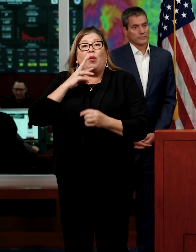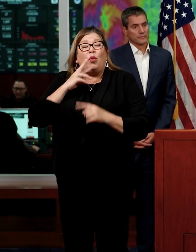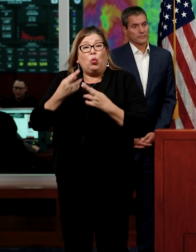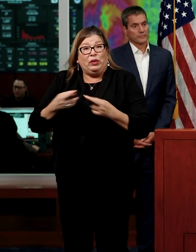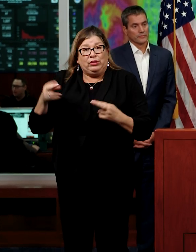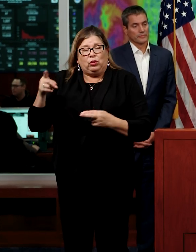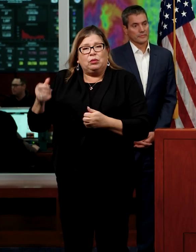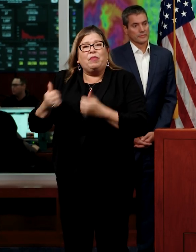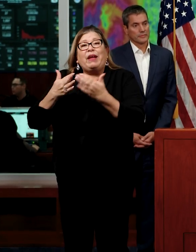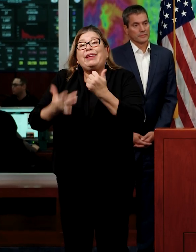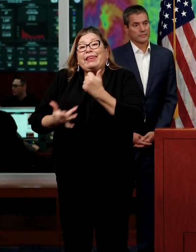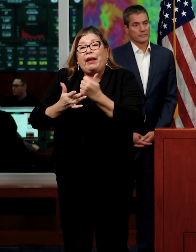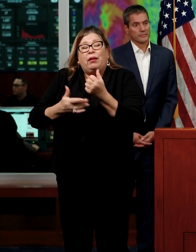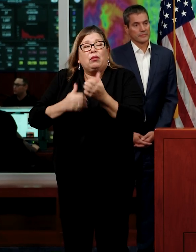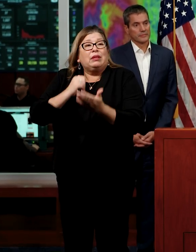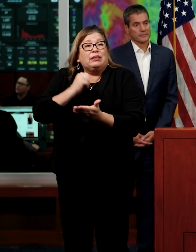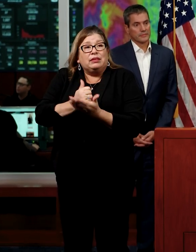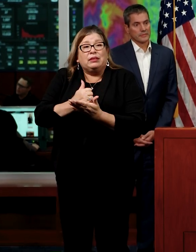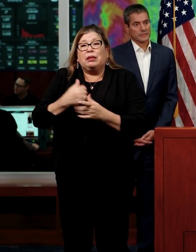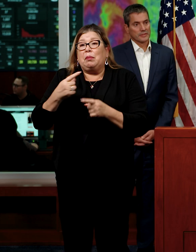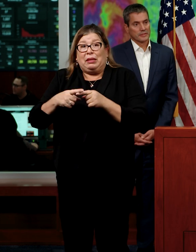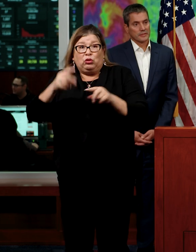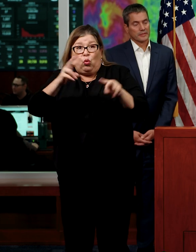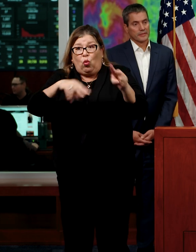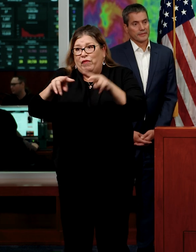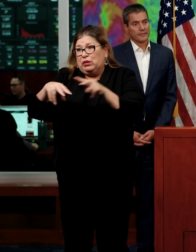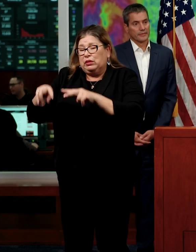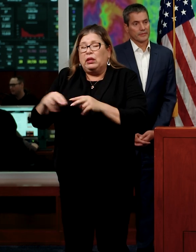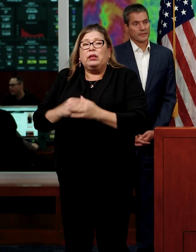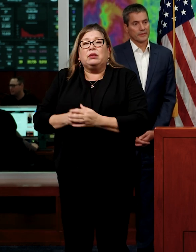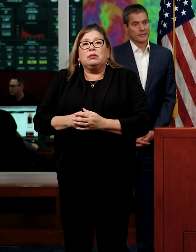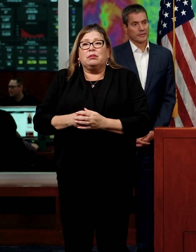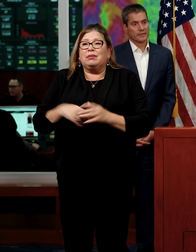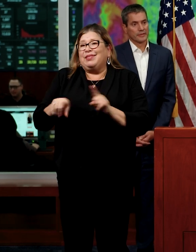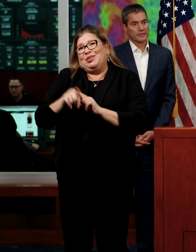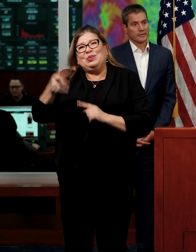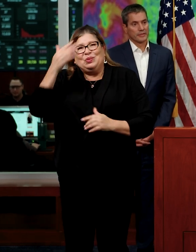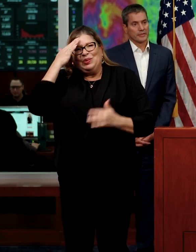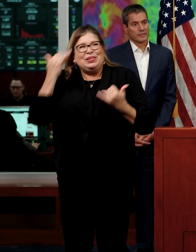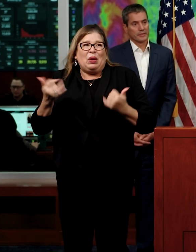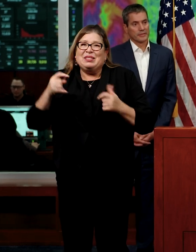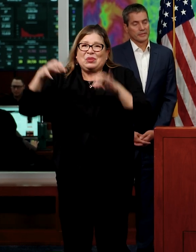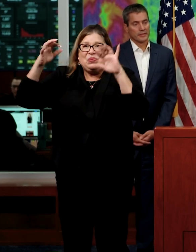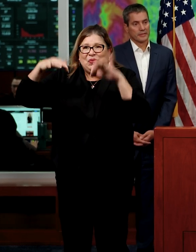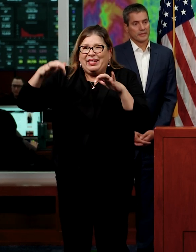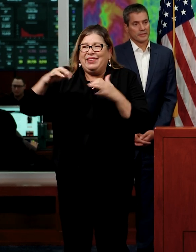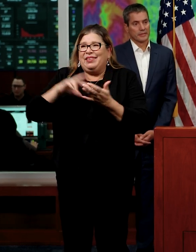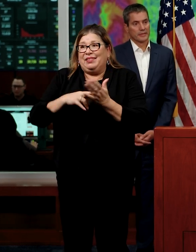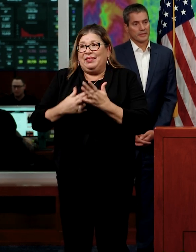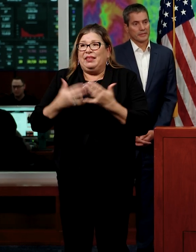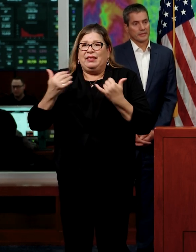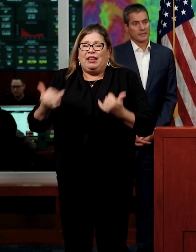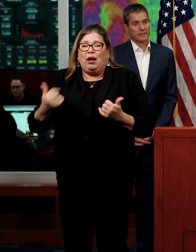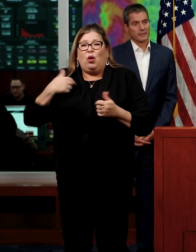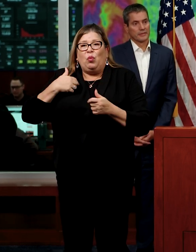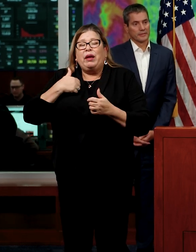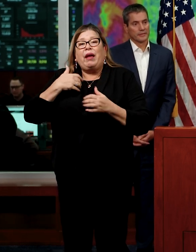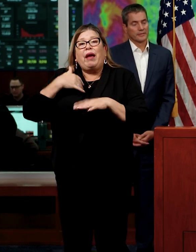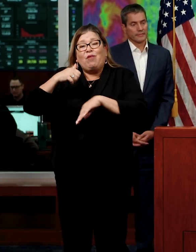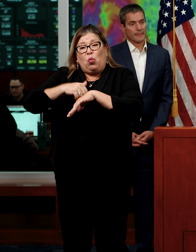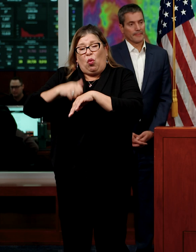technical assistance and oversight. As a general matter, as you know, it's raining out there. We're dropping a lot of rock to